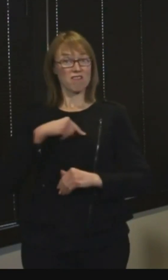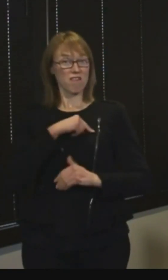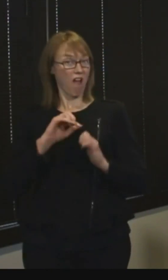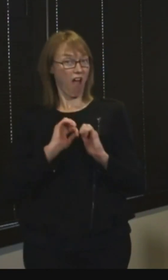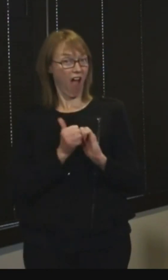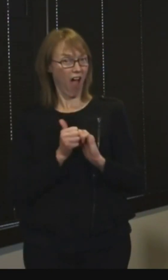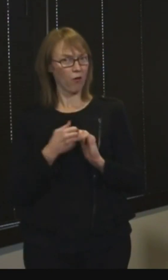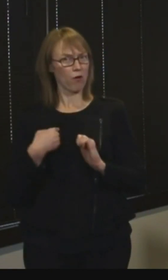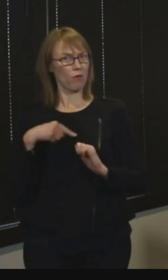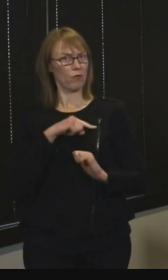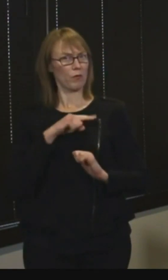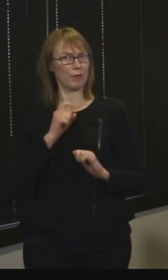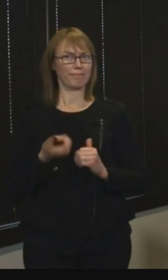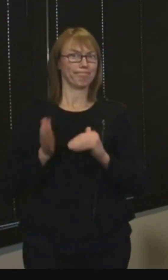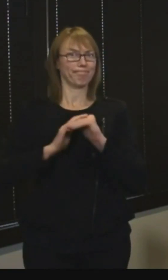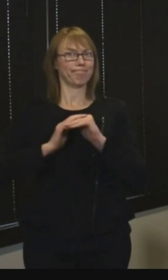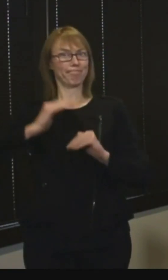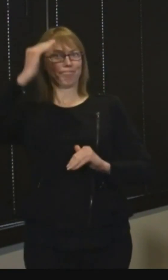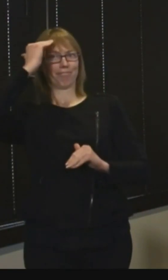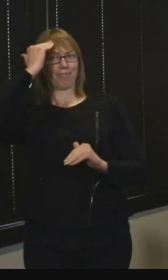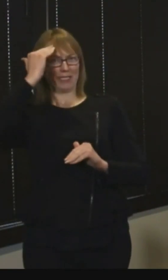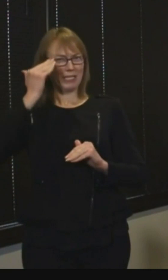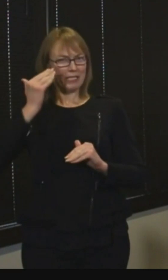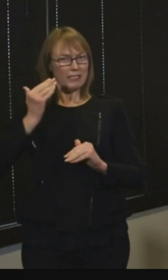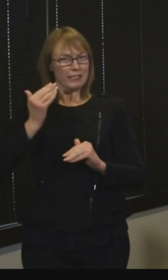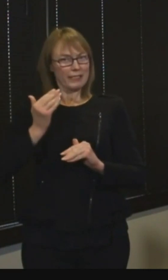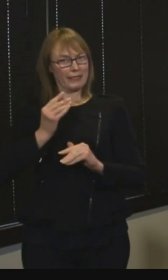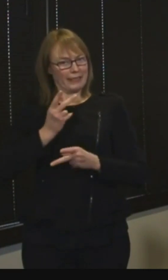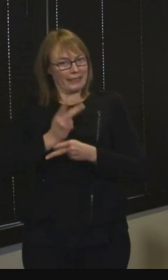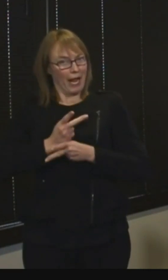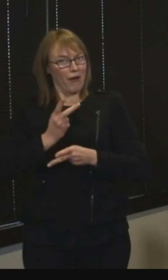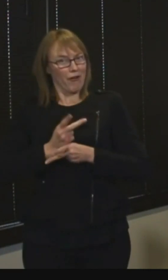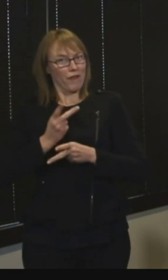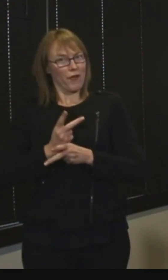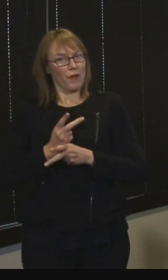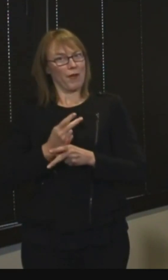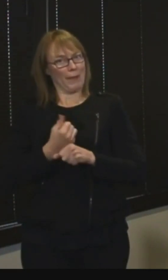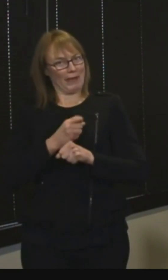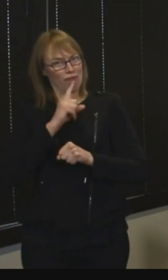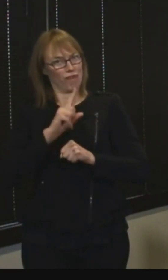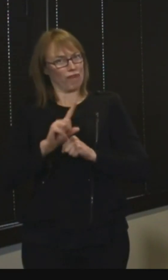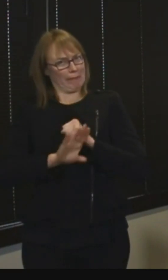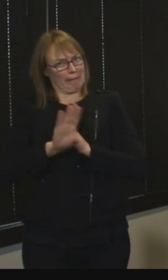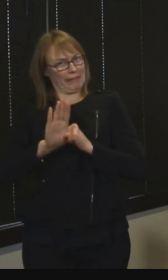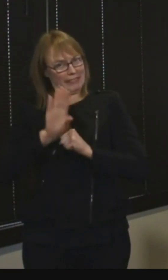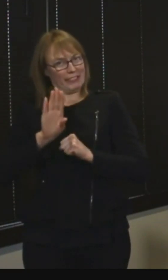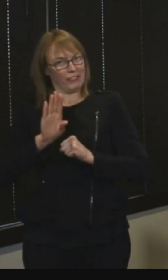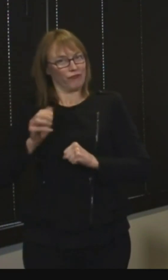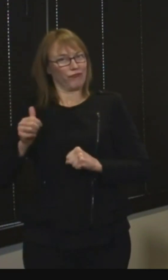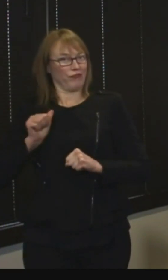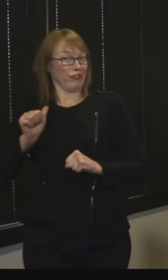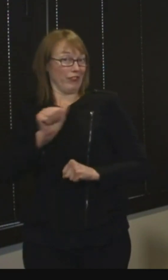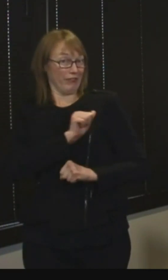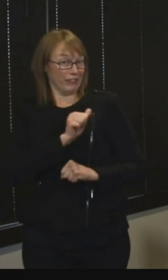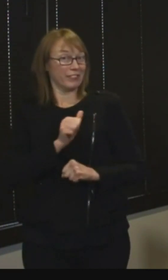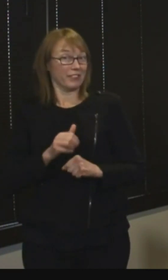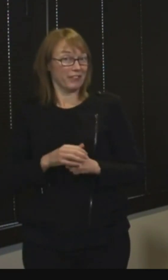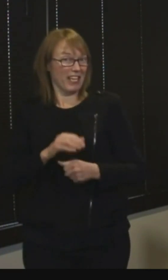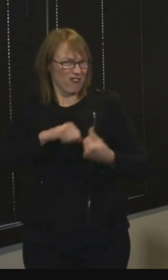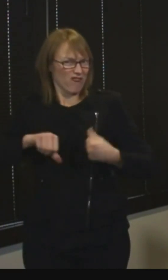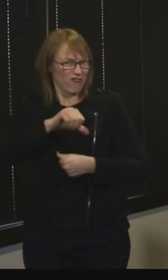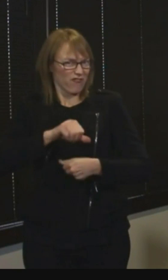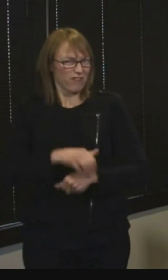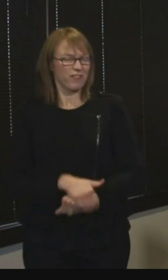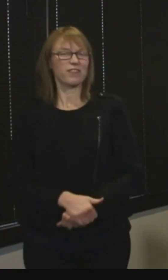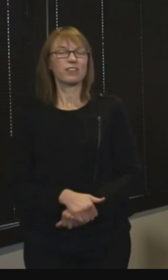protecting ourselves from the coronavirus. And so by that I mean the UK variant and